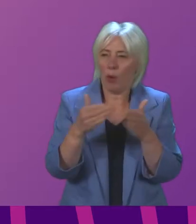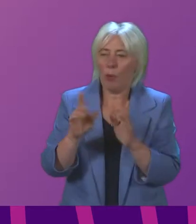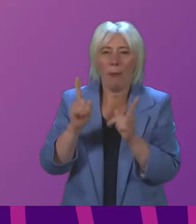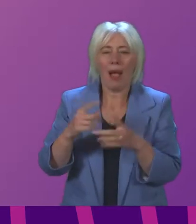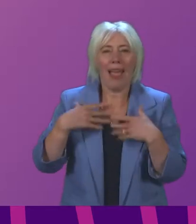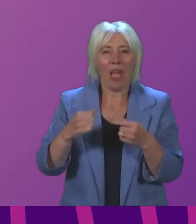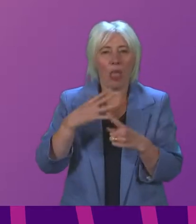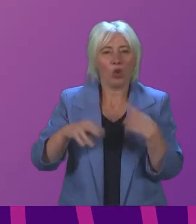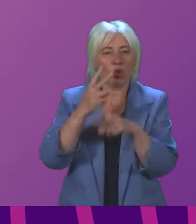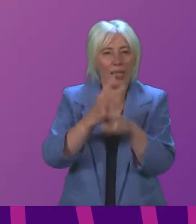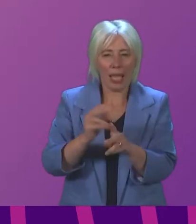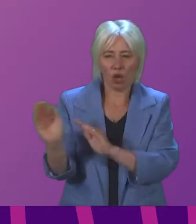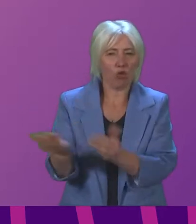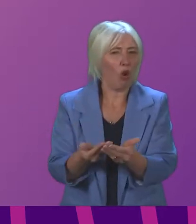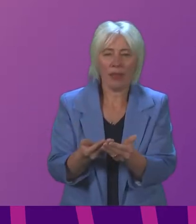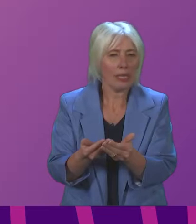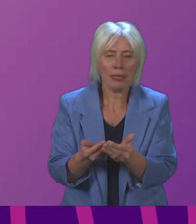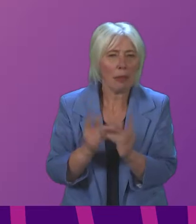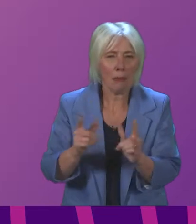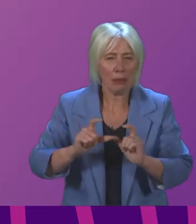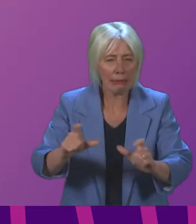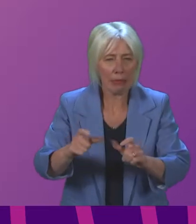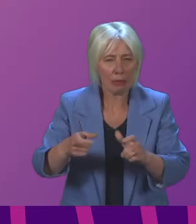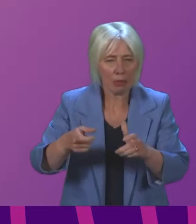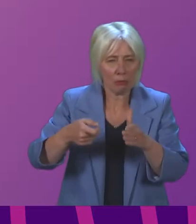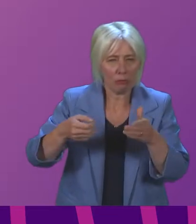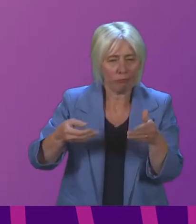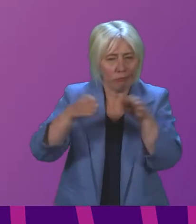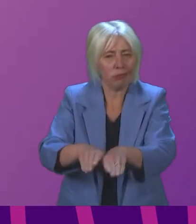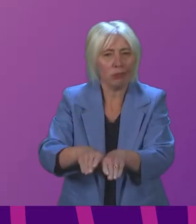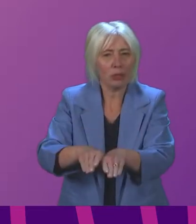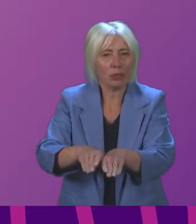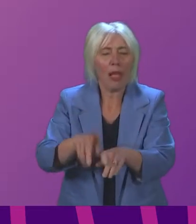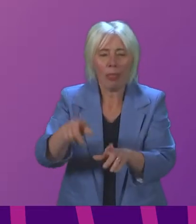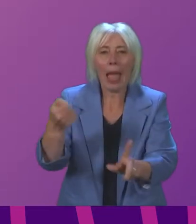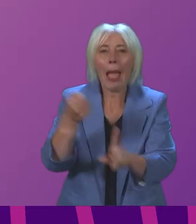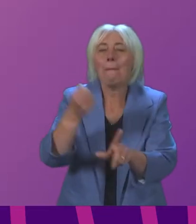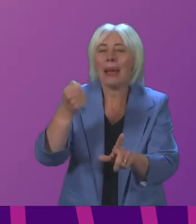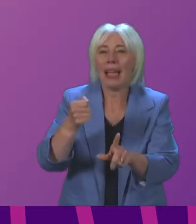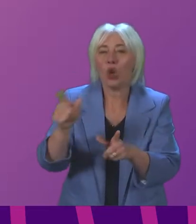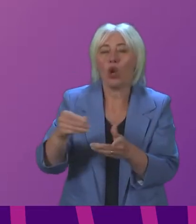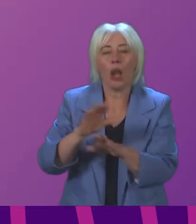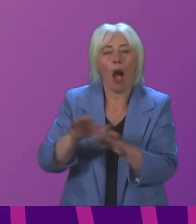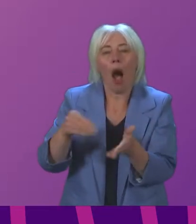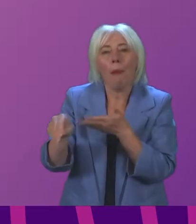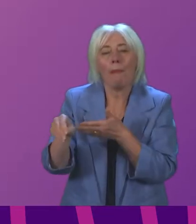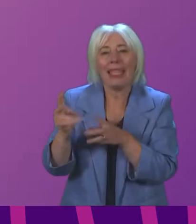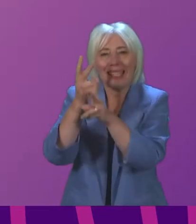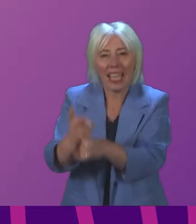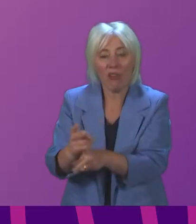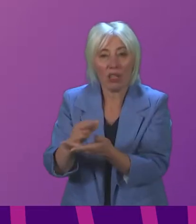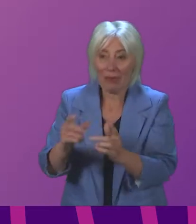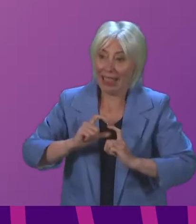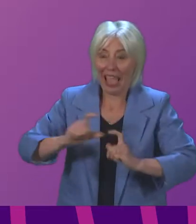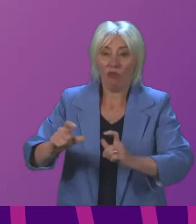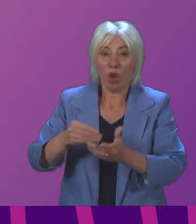care services are continuing to remain locked down and the impact that that has on them is that they are providing unpaid